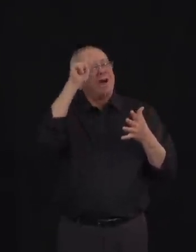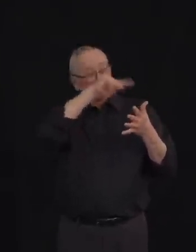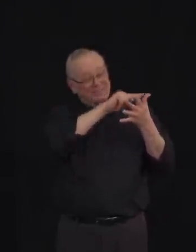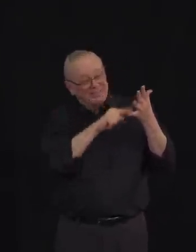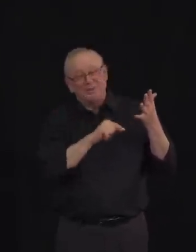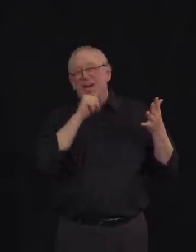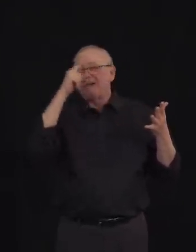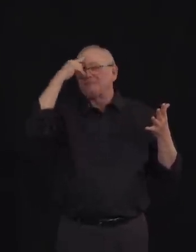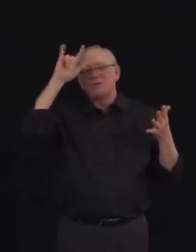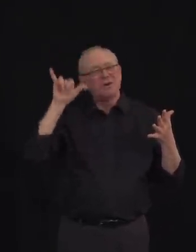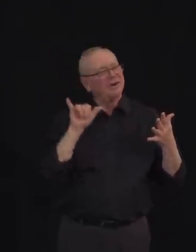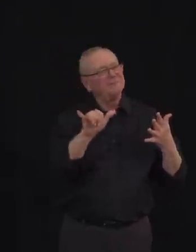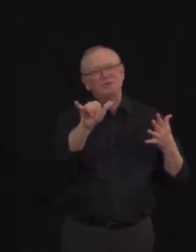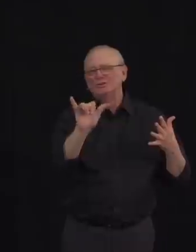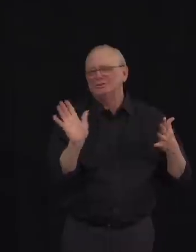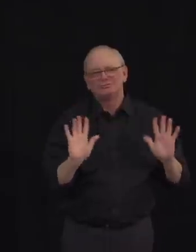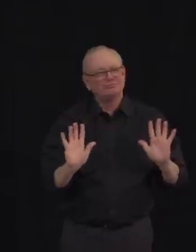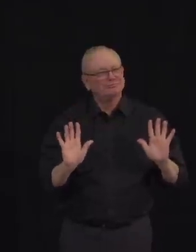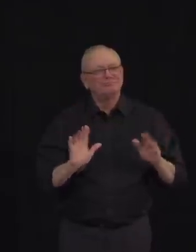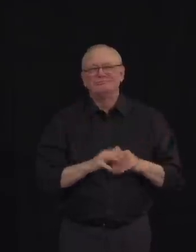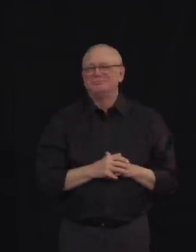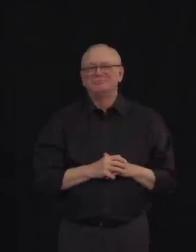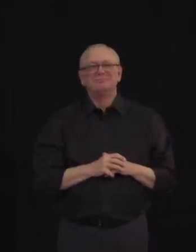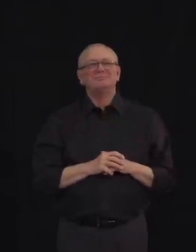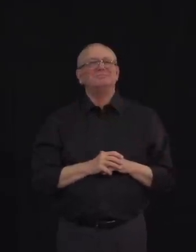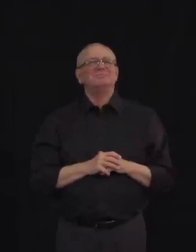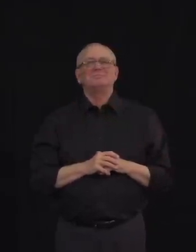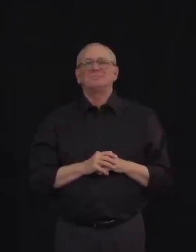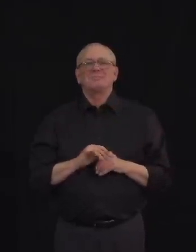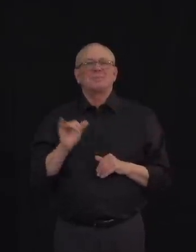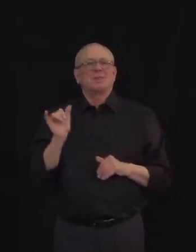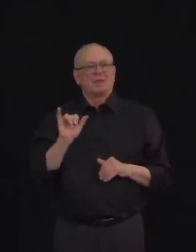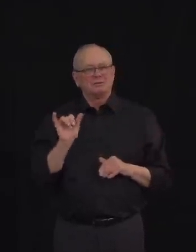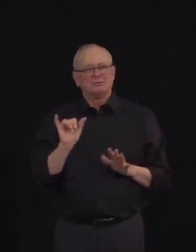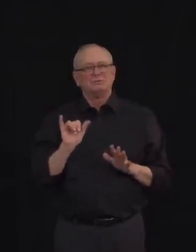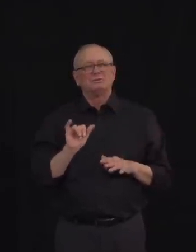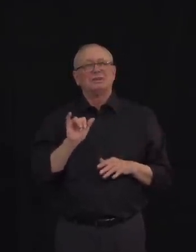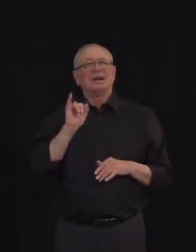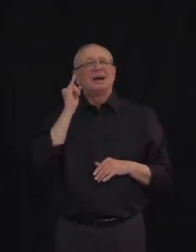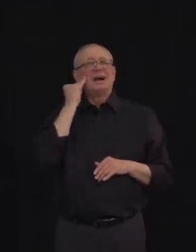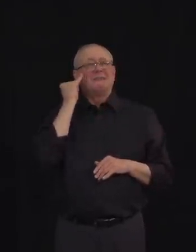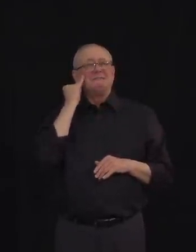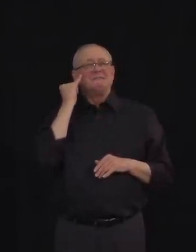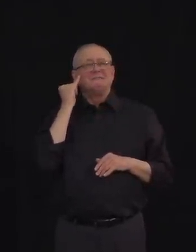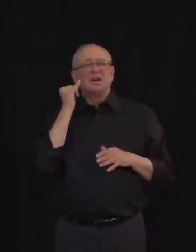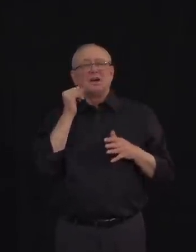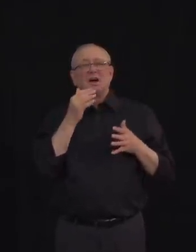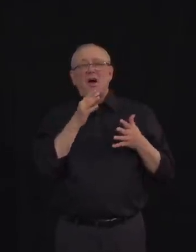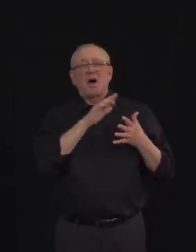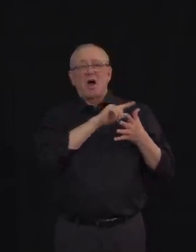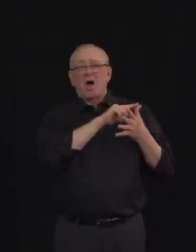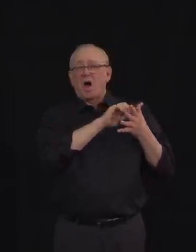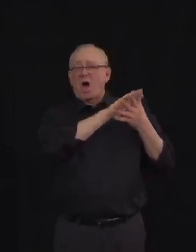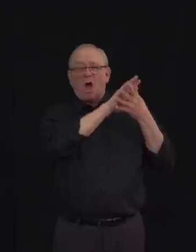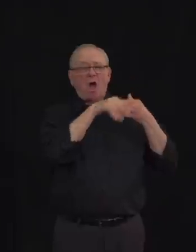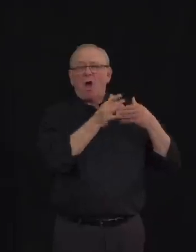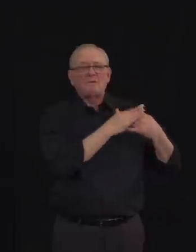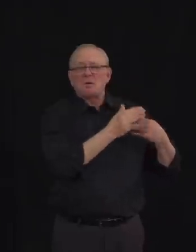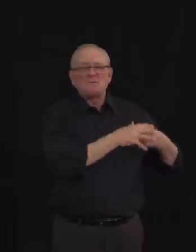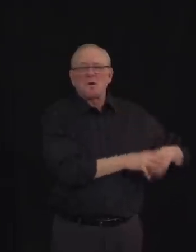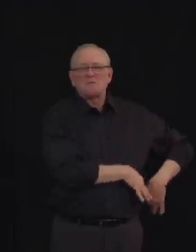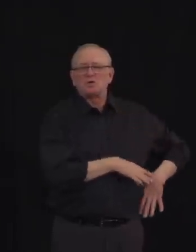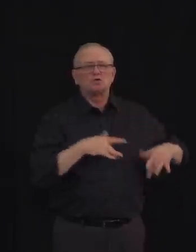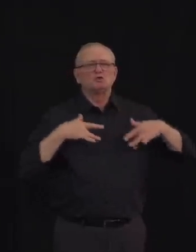And I also would say that if we release our hold on restrictions too soon, that we could undo